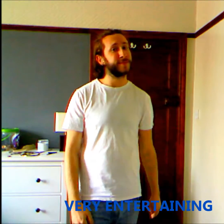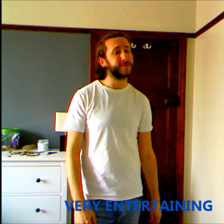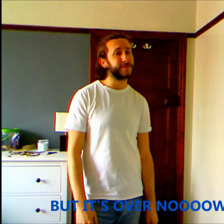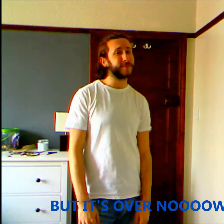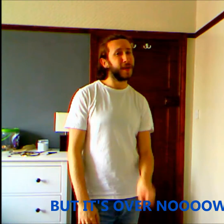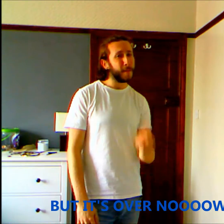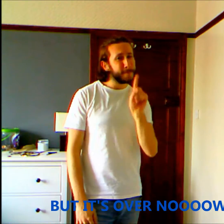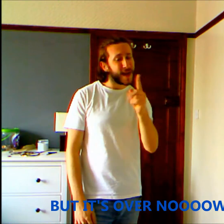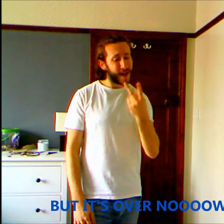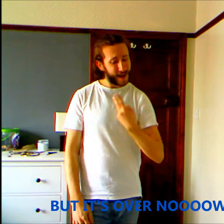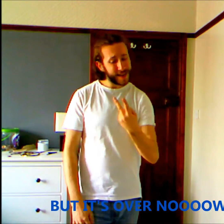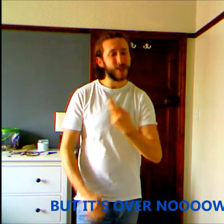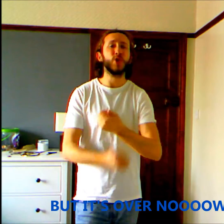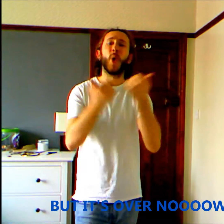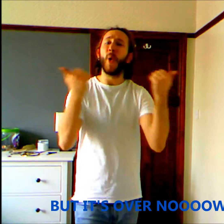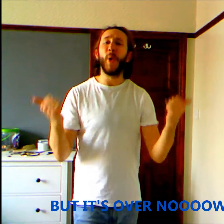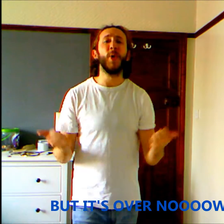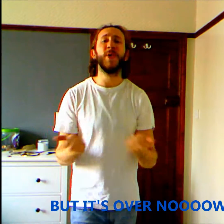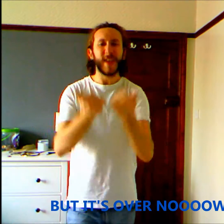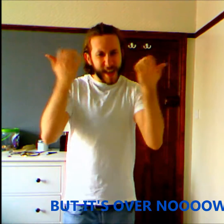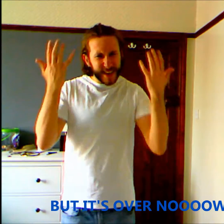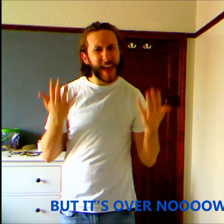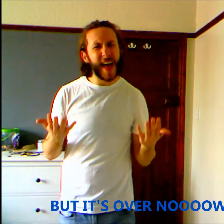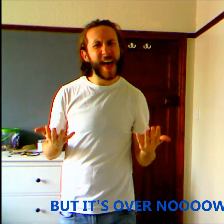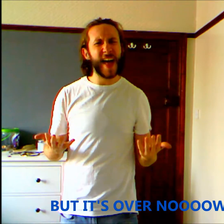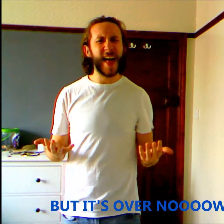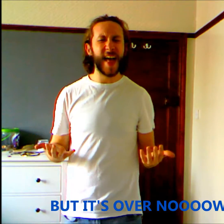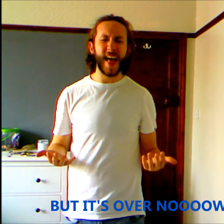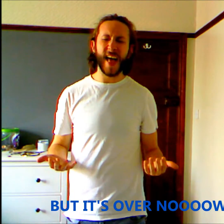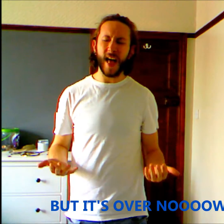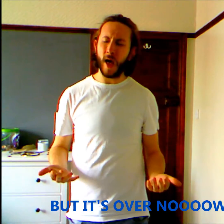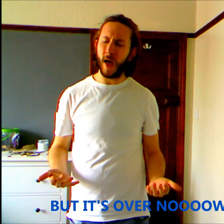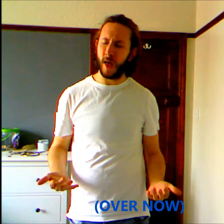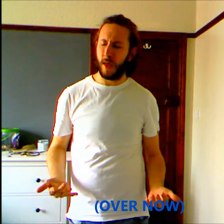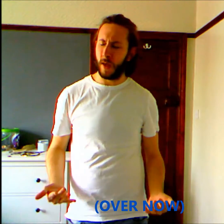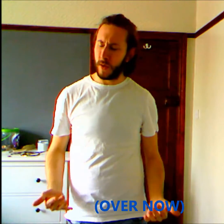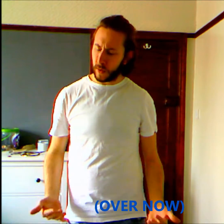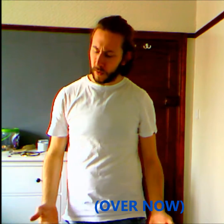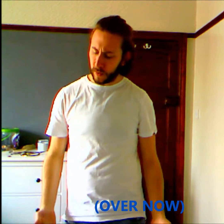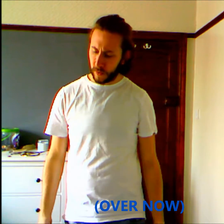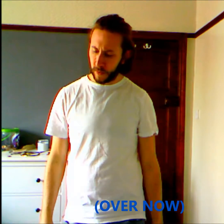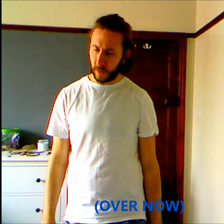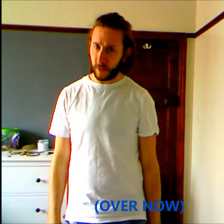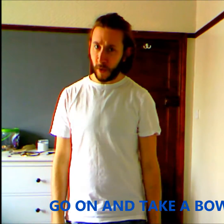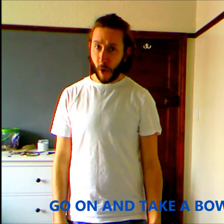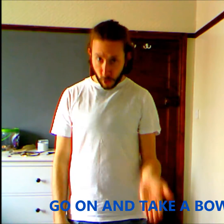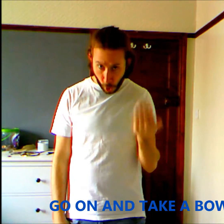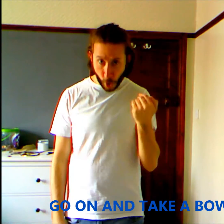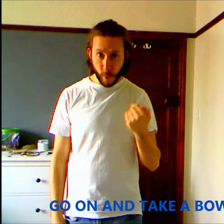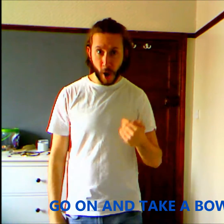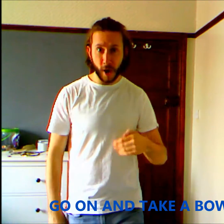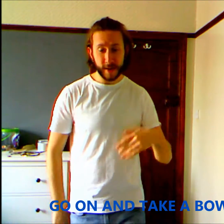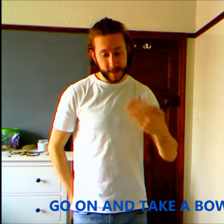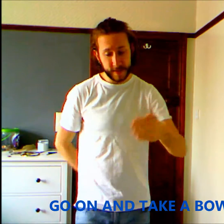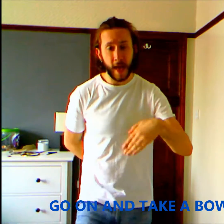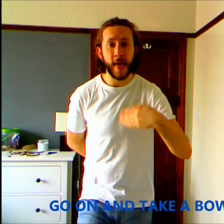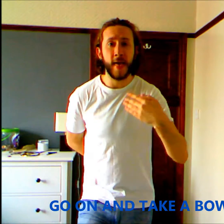But it's over now But it's over now Go on and take